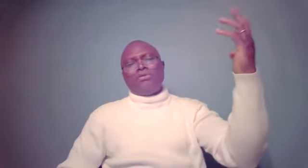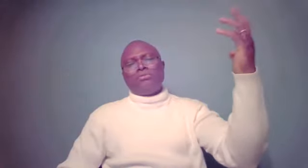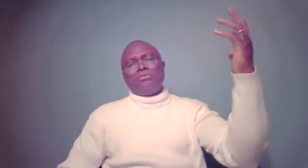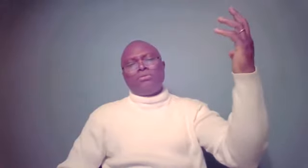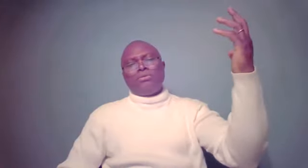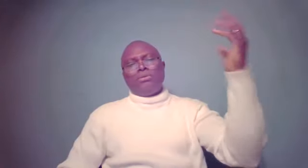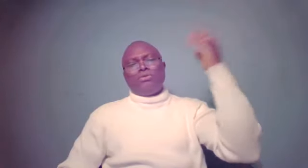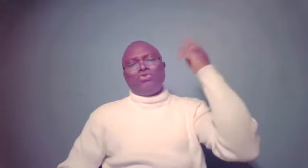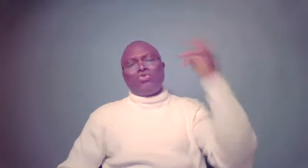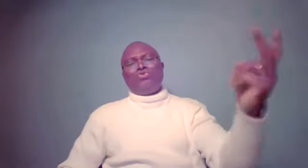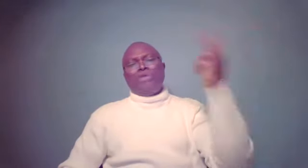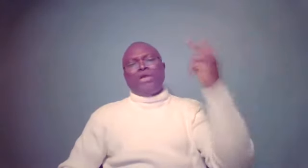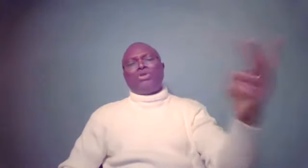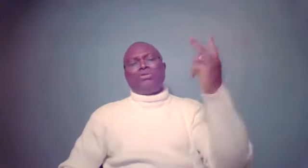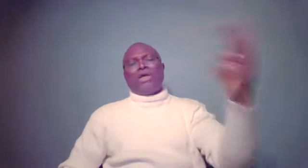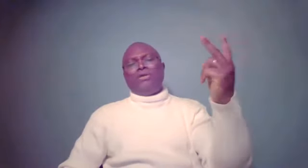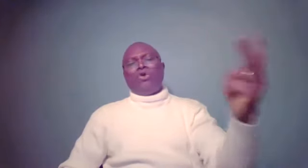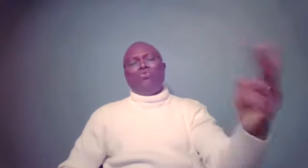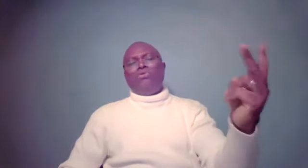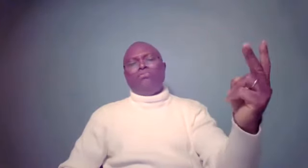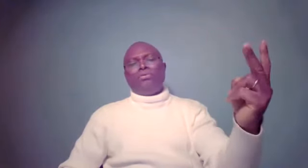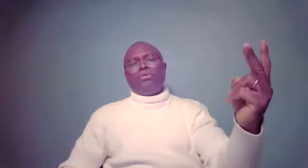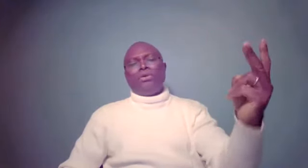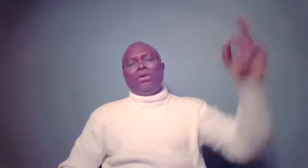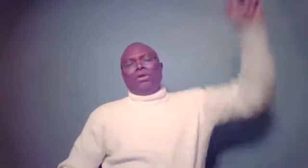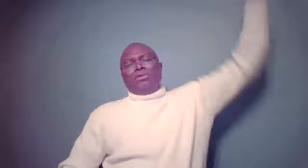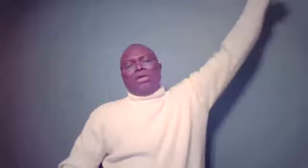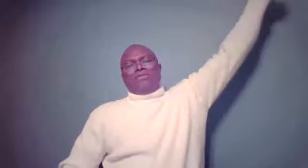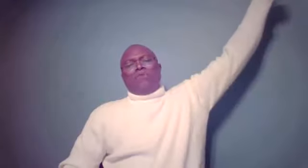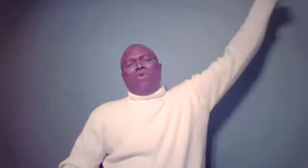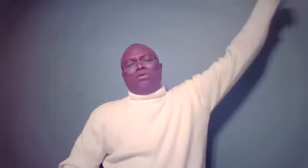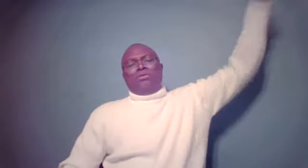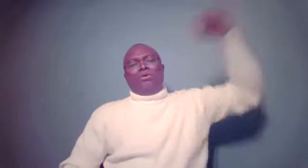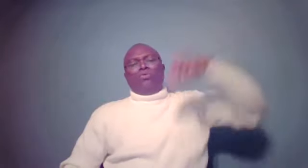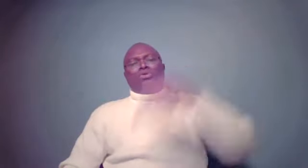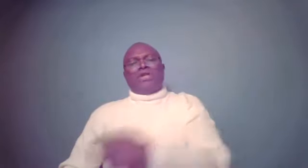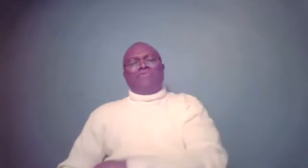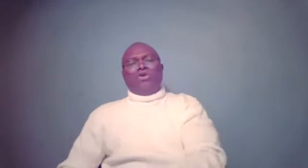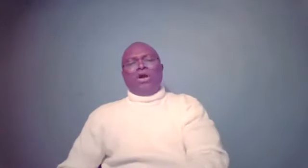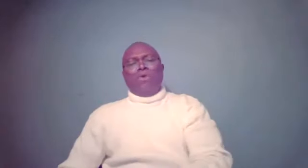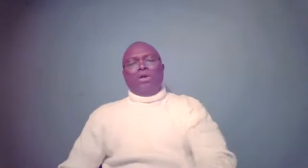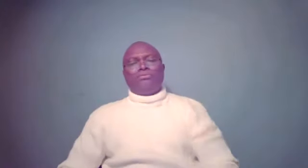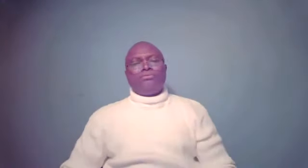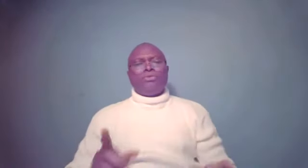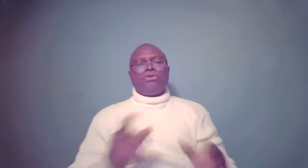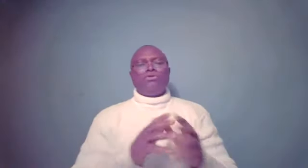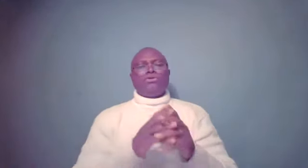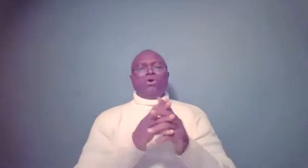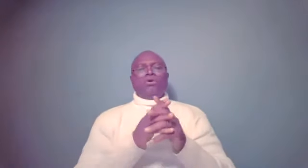Two nations are in your womb. The elder one will serve the younger one. So,